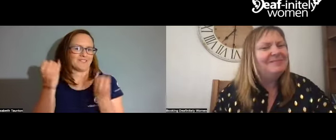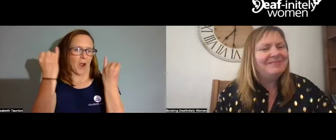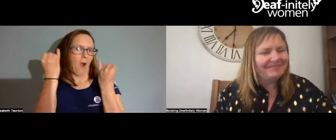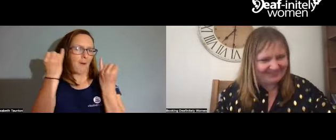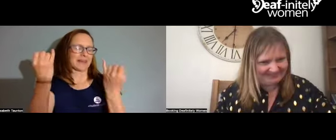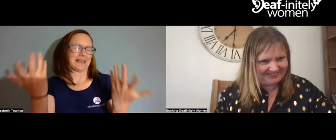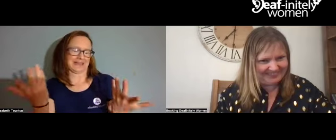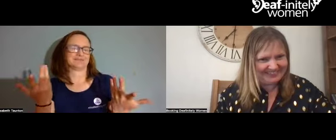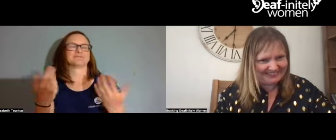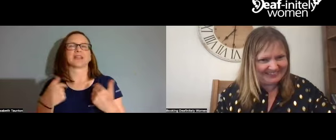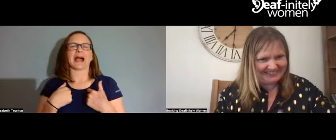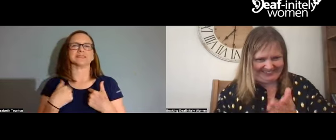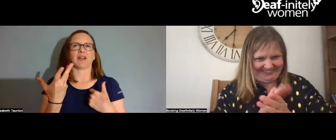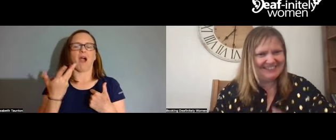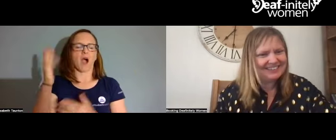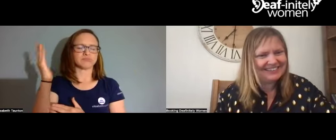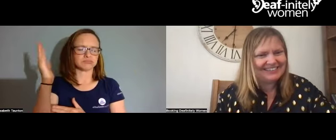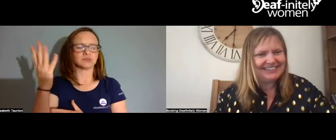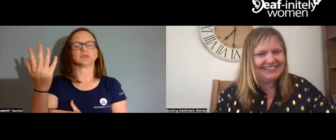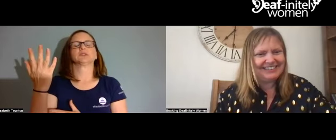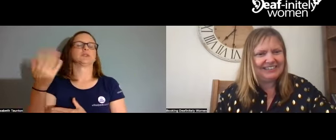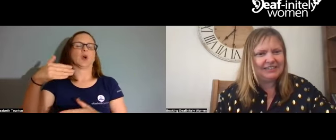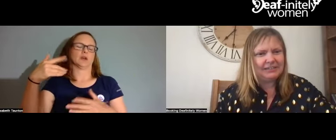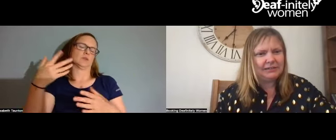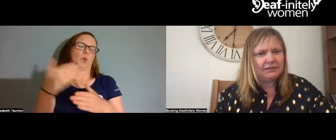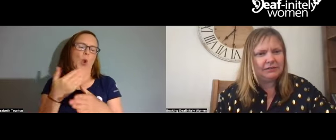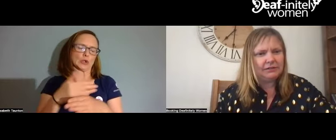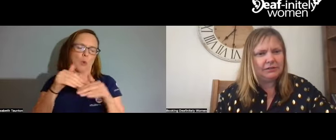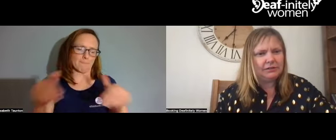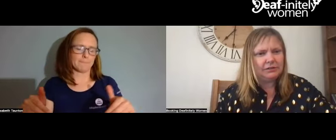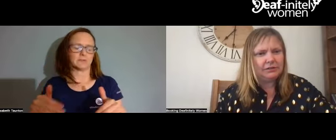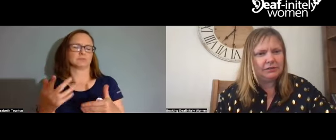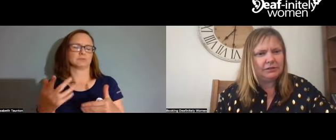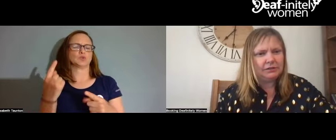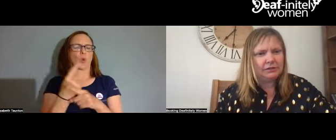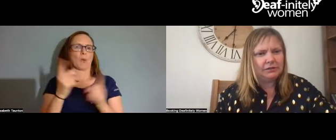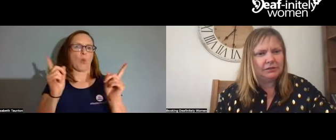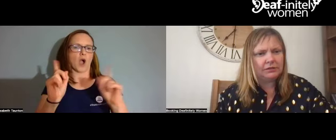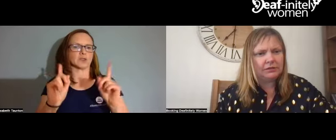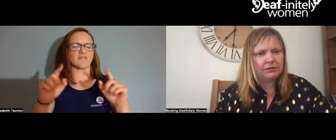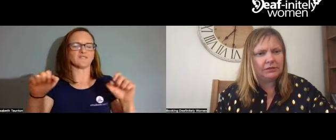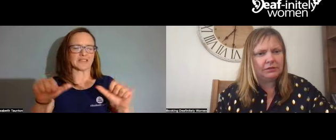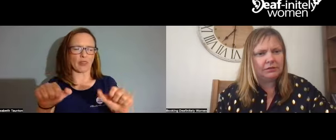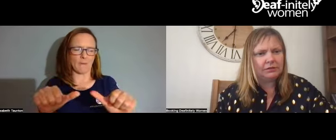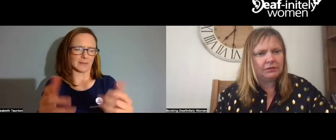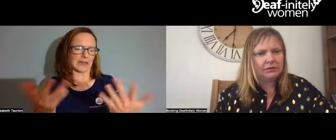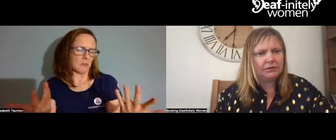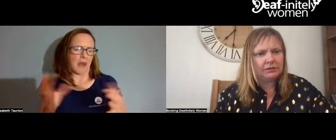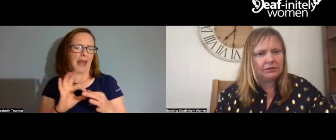Well, going to arrive in Derby. I'm going to do a presentation about the physiotherapy